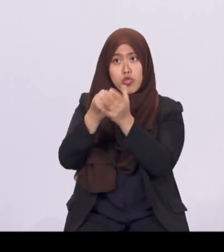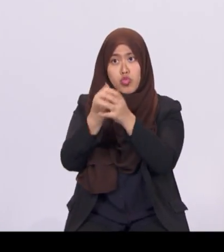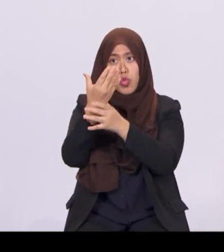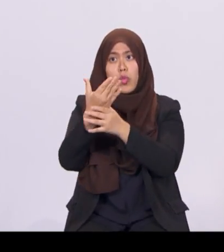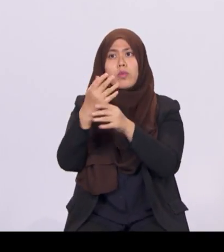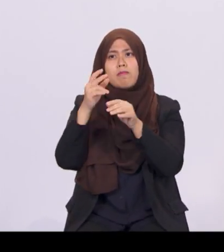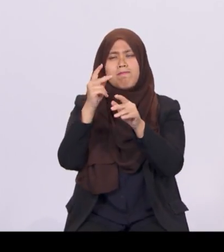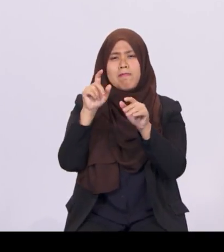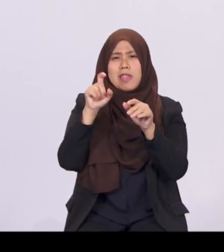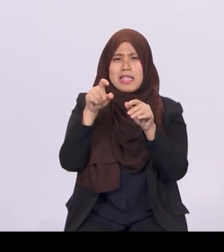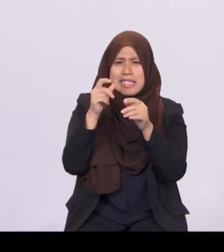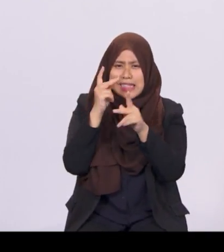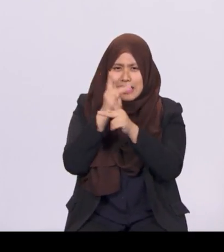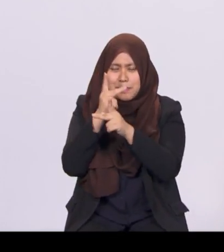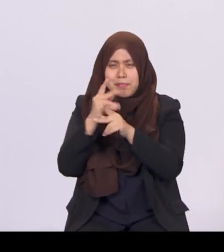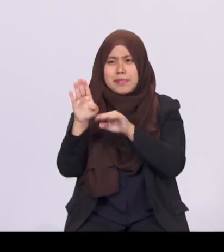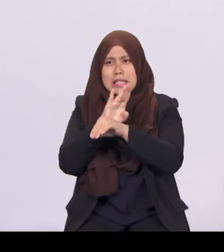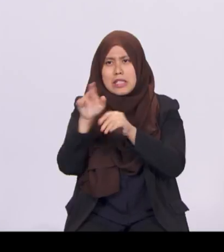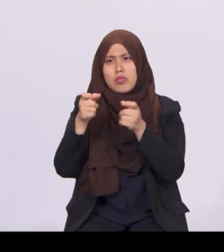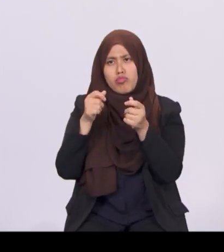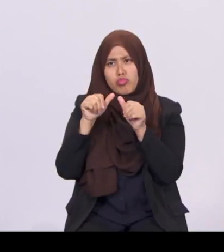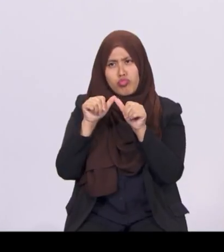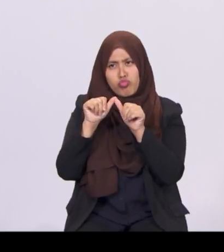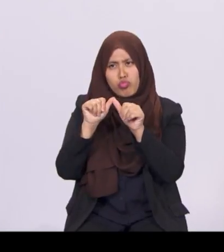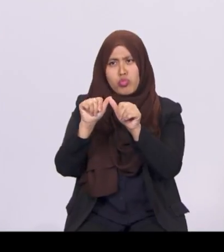to improve productivity and achieve quality growth.